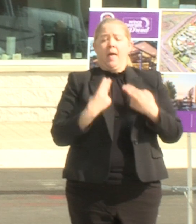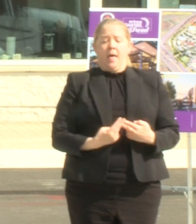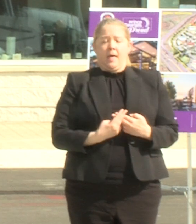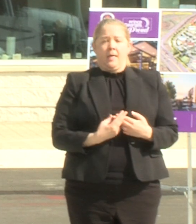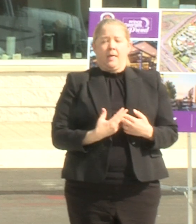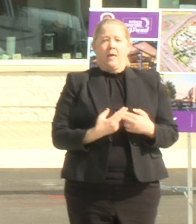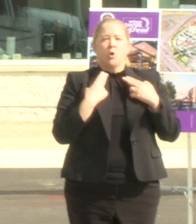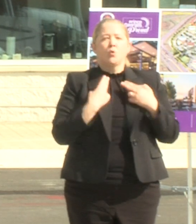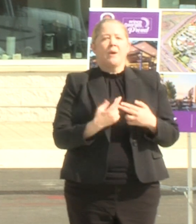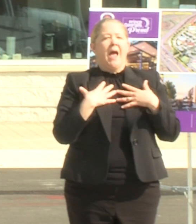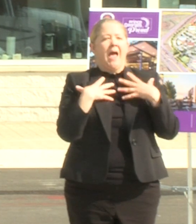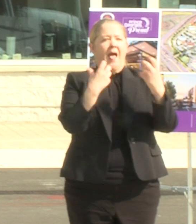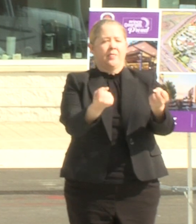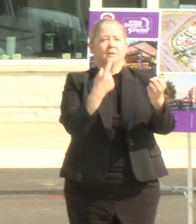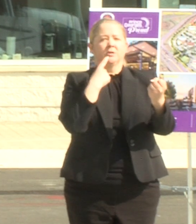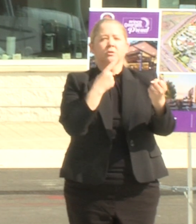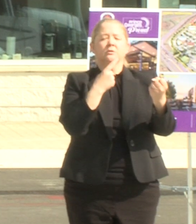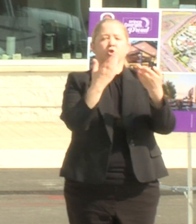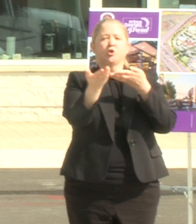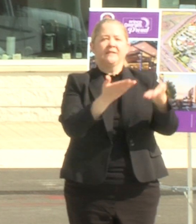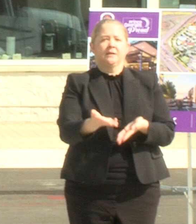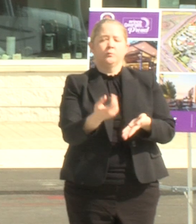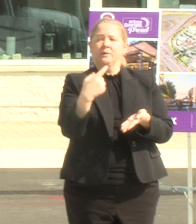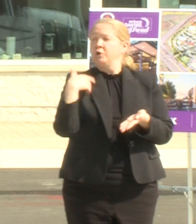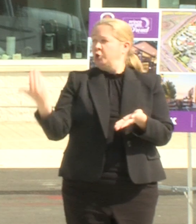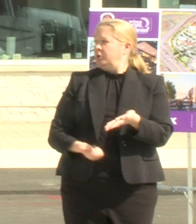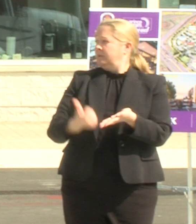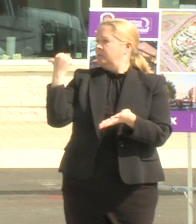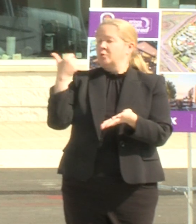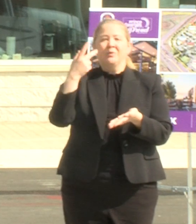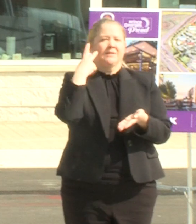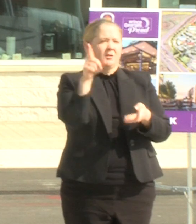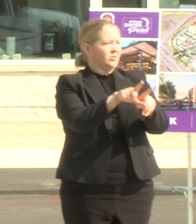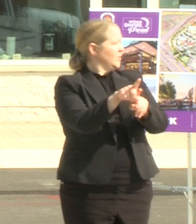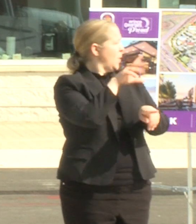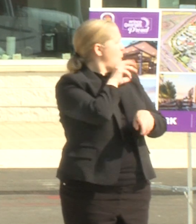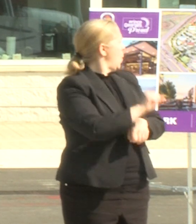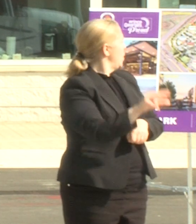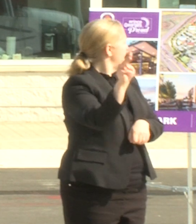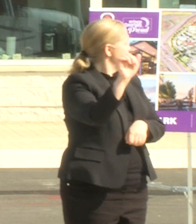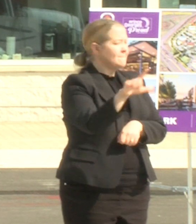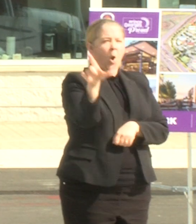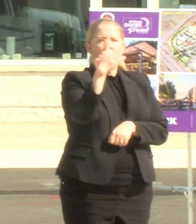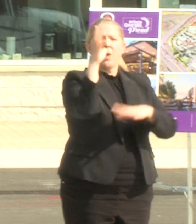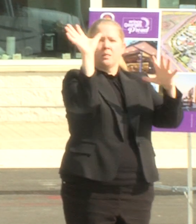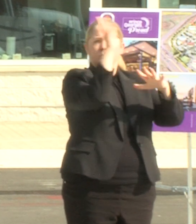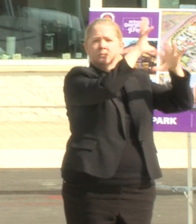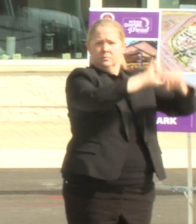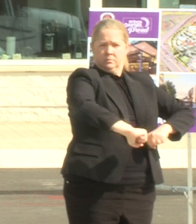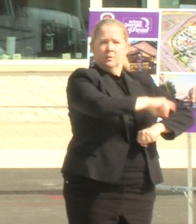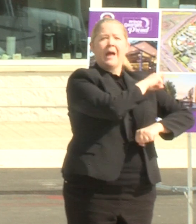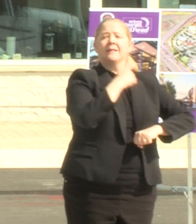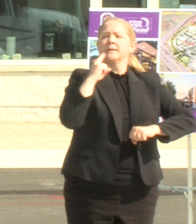and then as you can see the the old mall that'll soon be coming down that's over there and so i i think here prince georgia